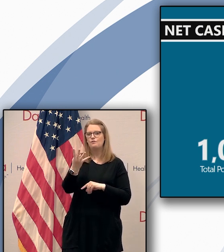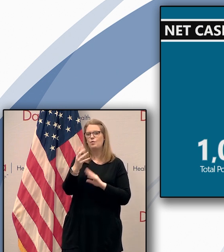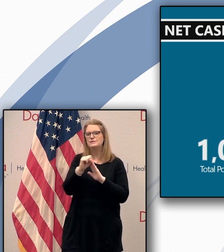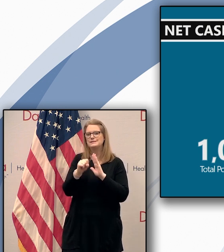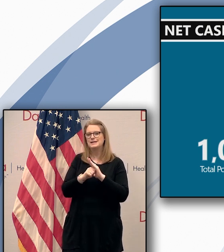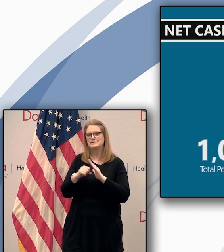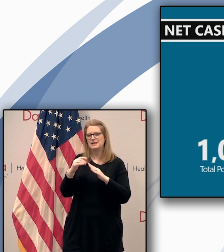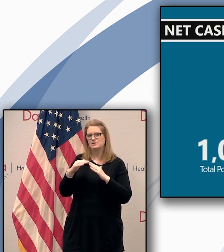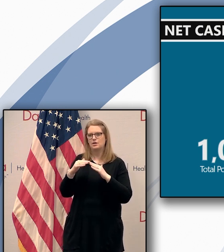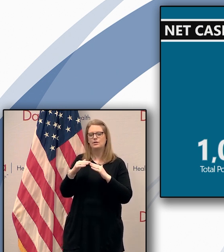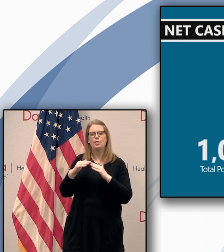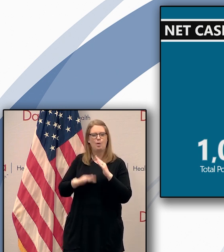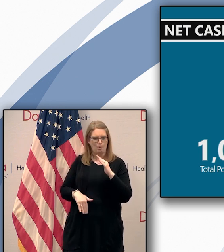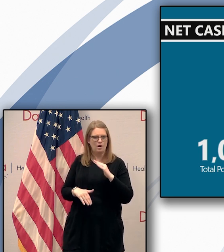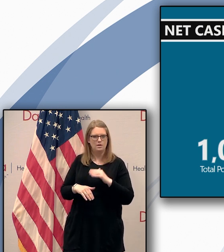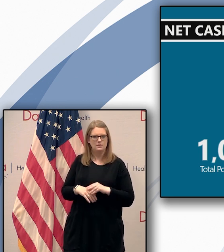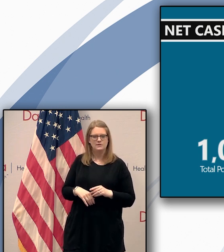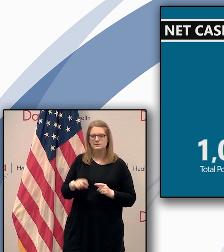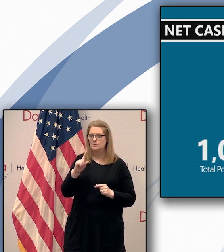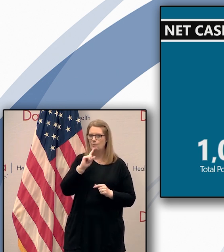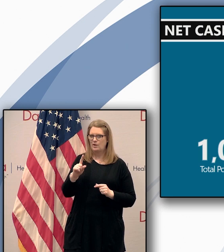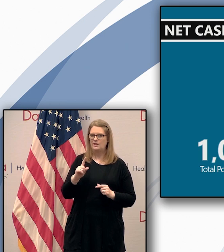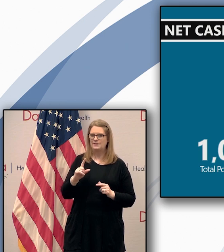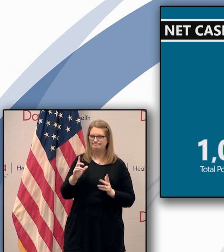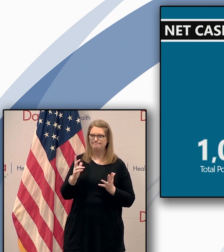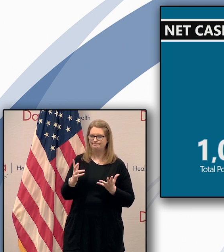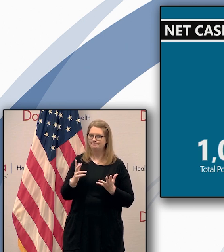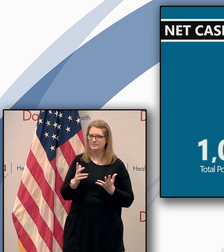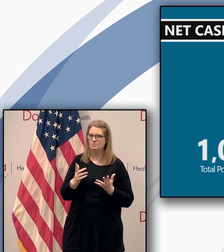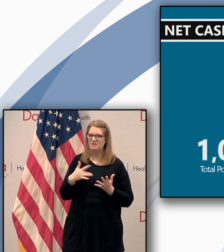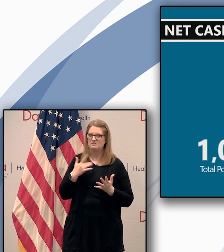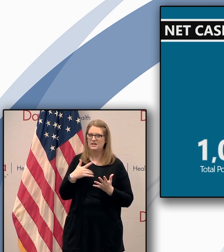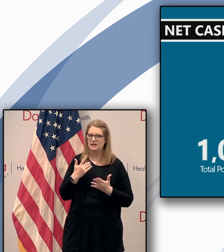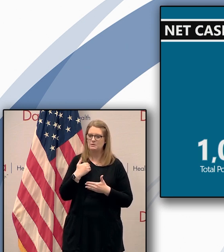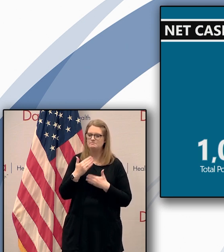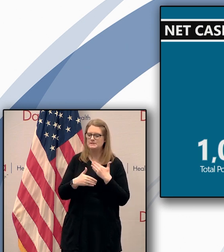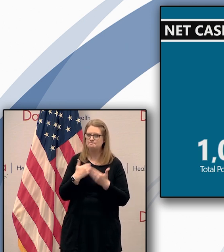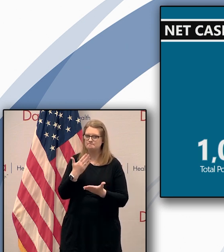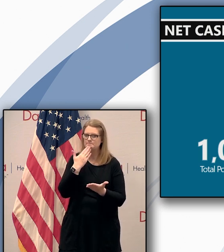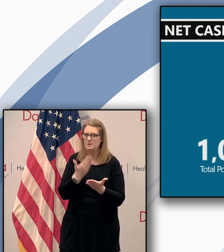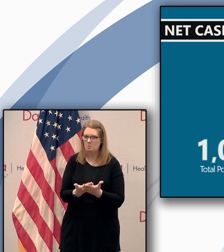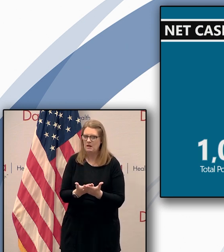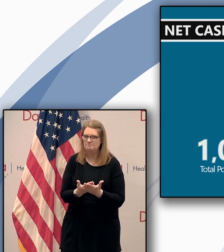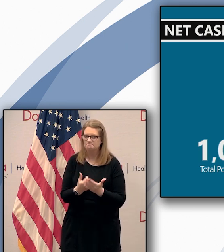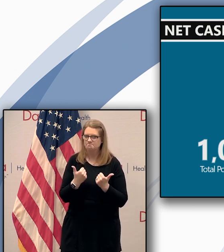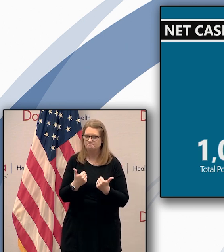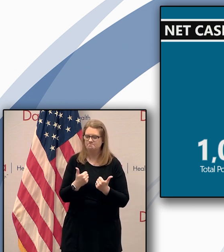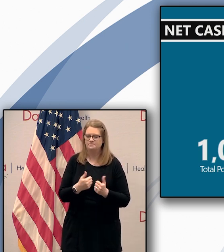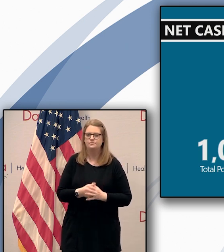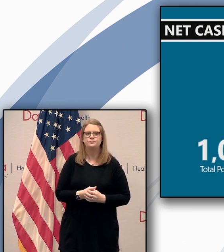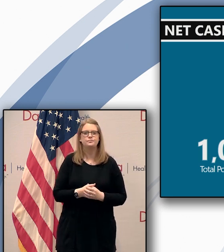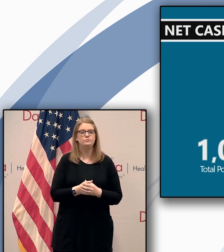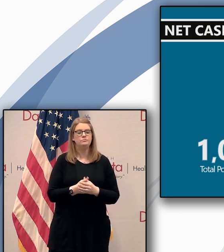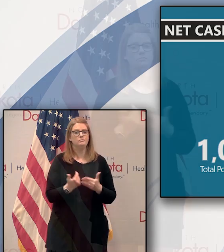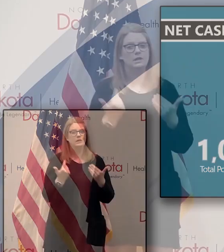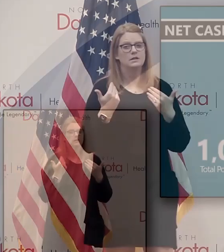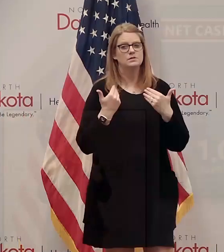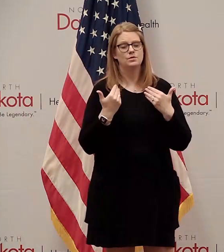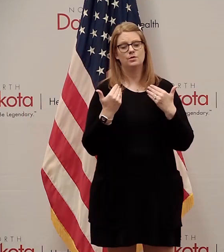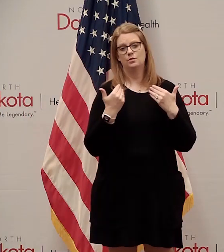rate than North Dakota so this has been a great place to be during the pandemic and of course going forward as we